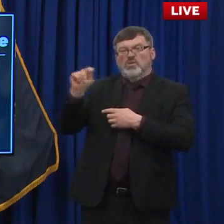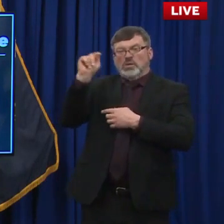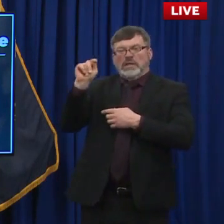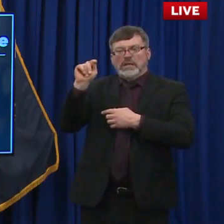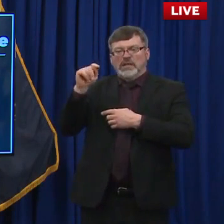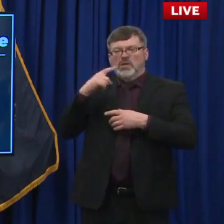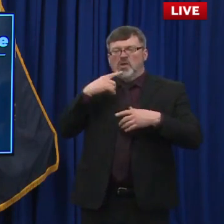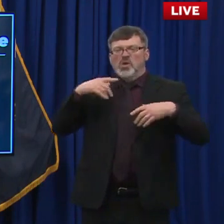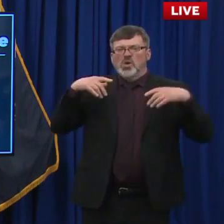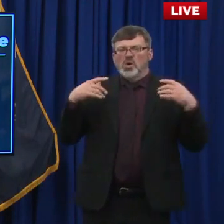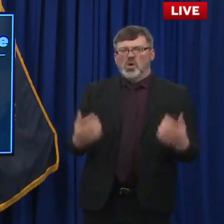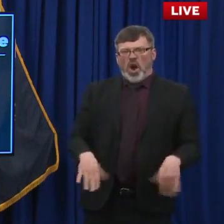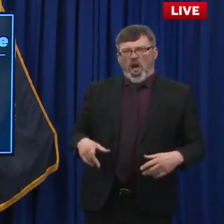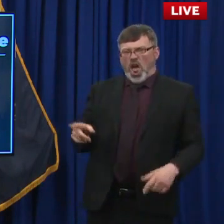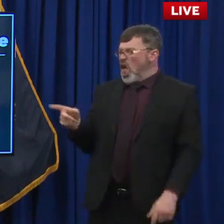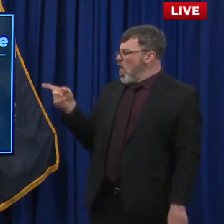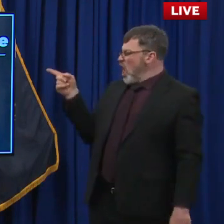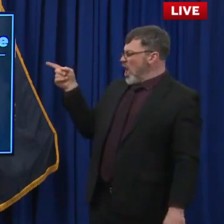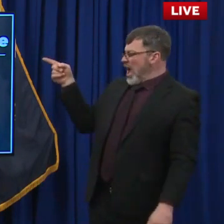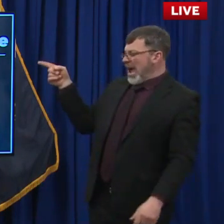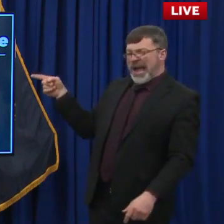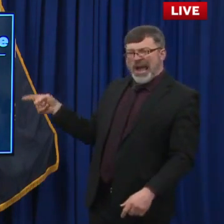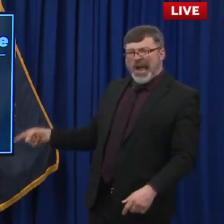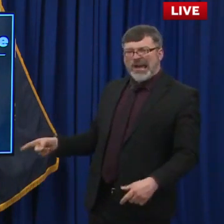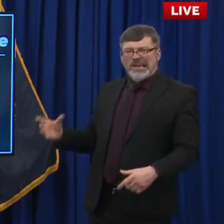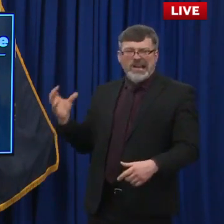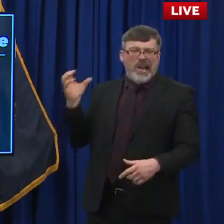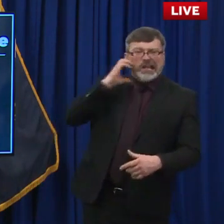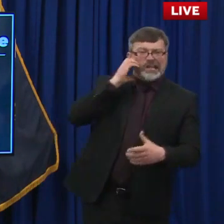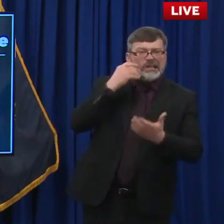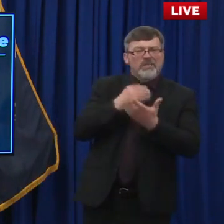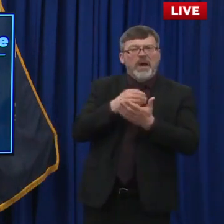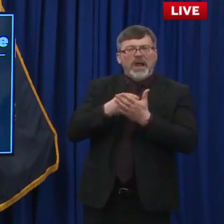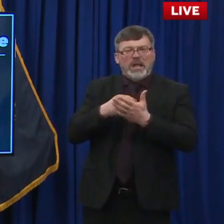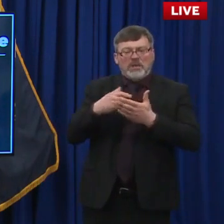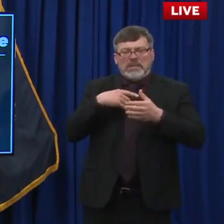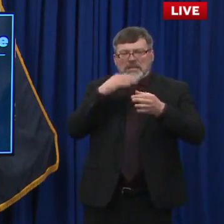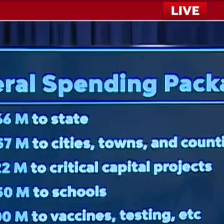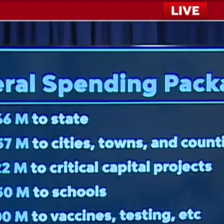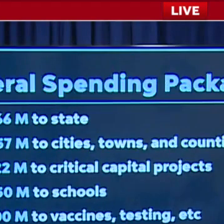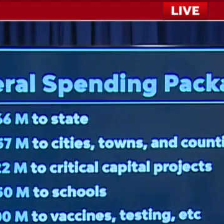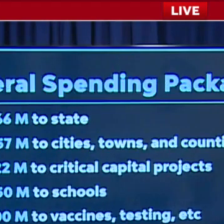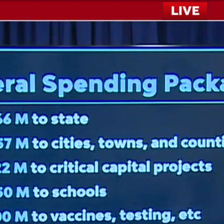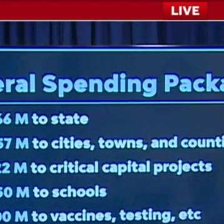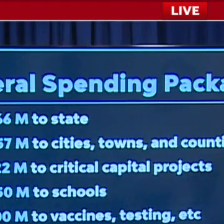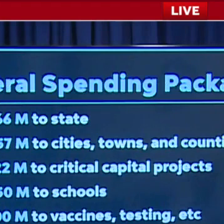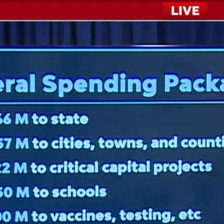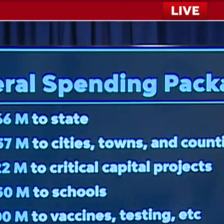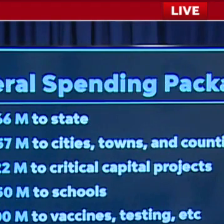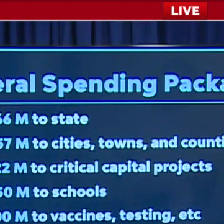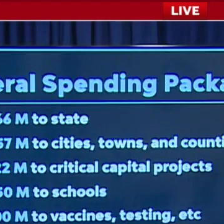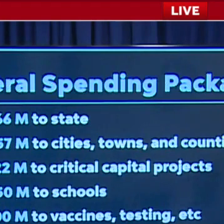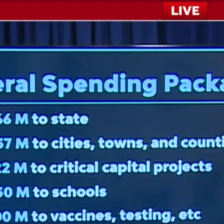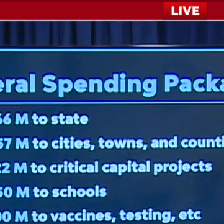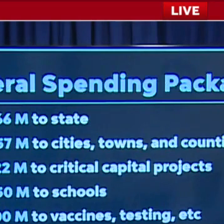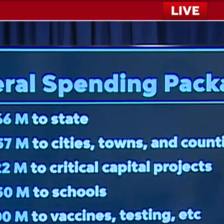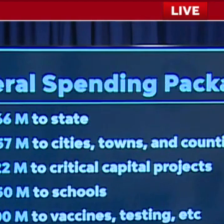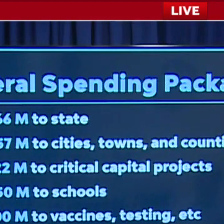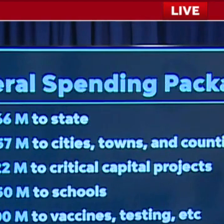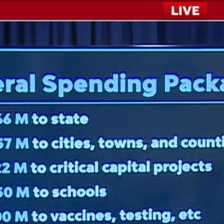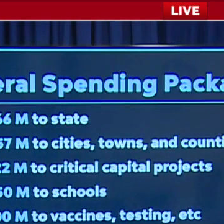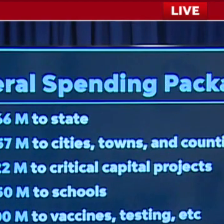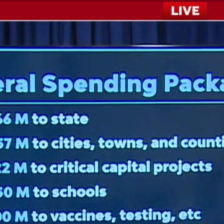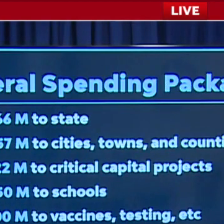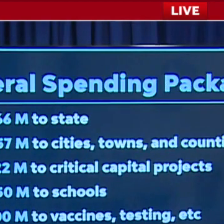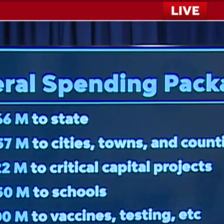unpack. And this is just a, I'm just given a kind of a brief smattering of some of the financial opportunities that we've seen come out of this. Um,